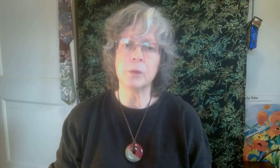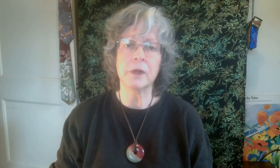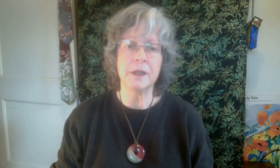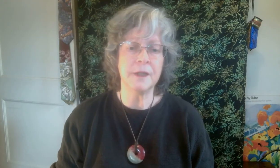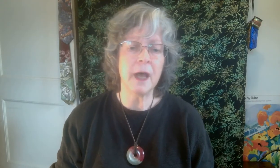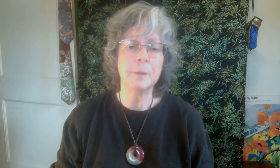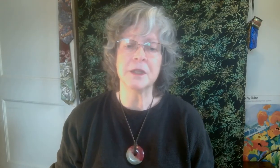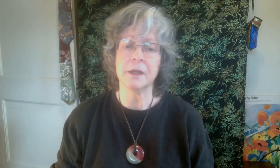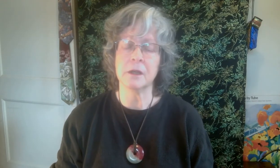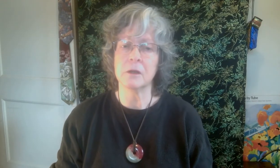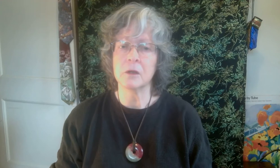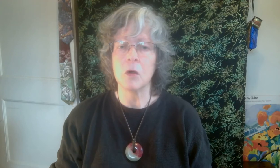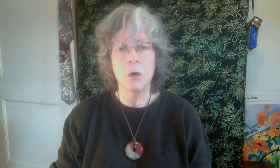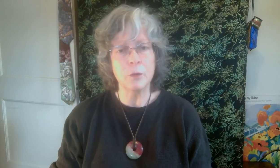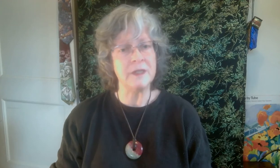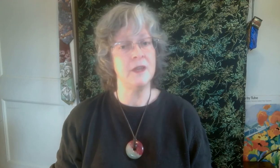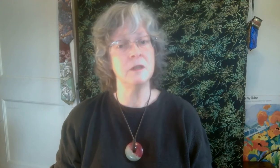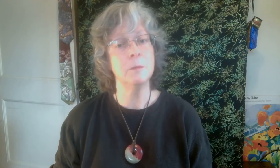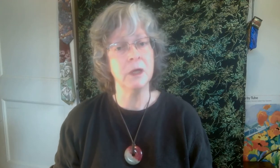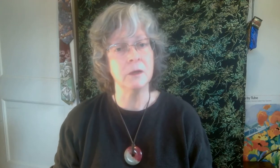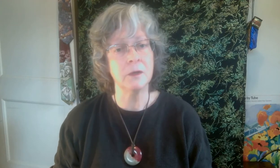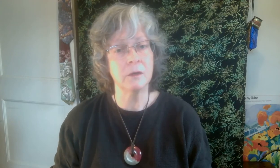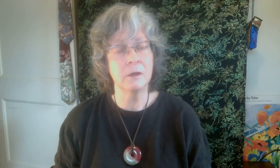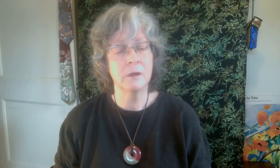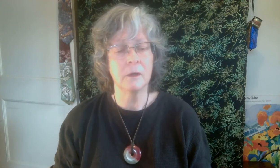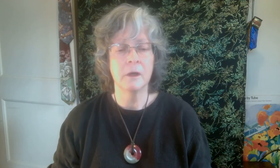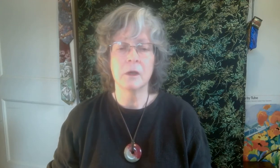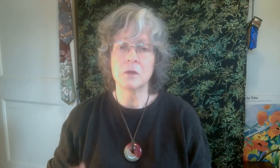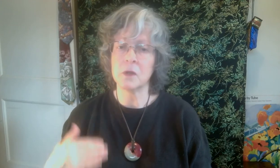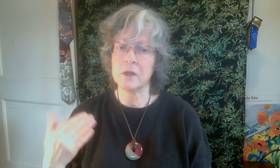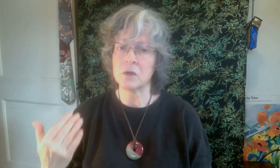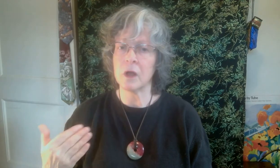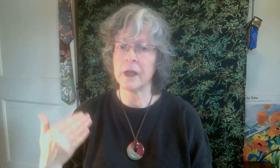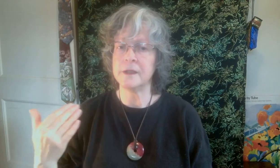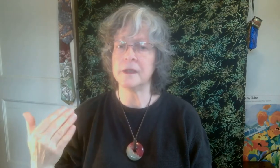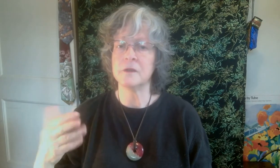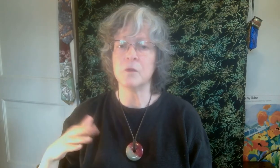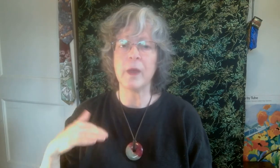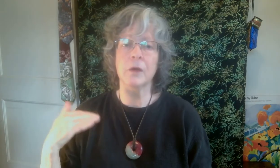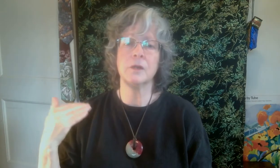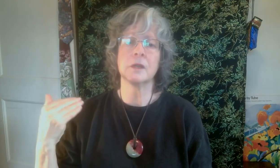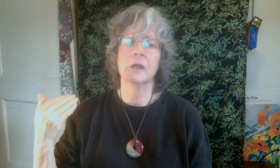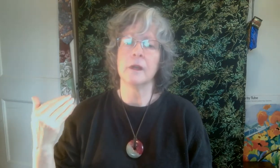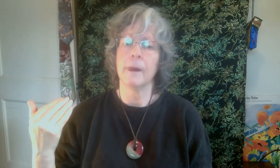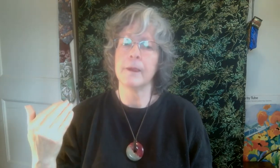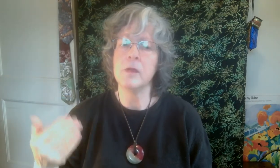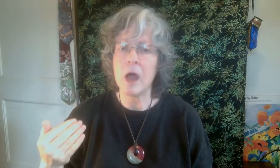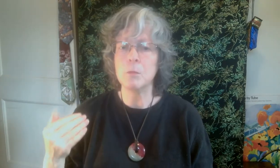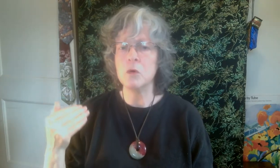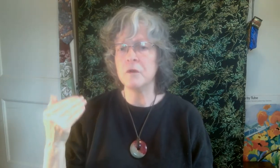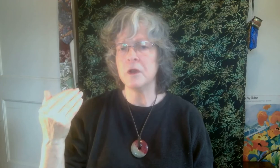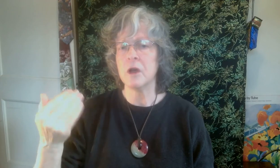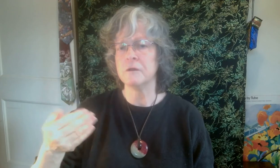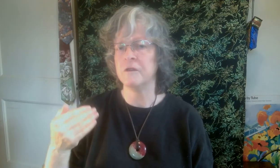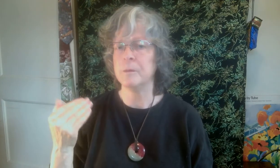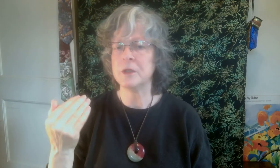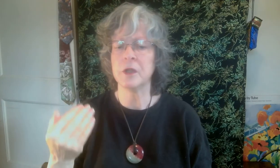adapting. Or resentment. So these are all ideas about not moving off of a particular